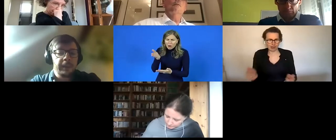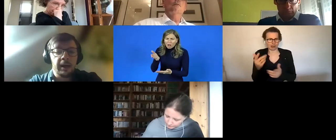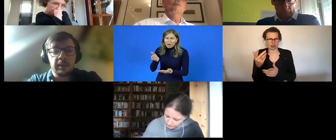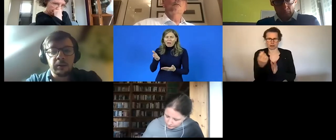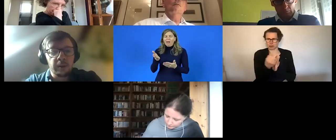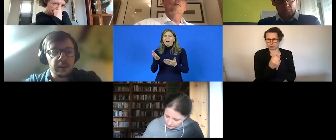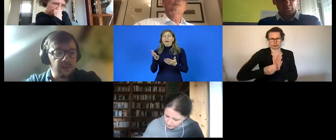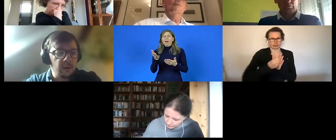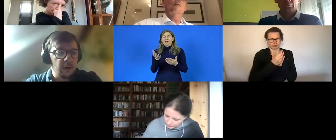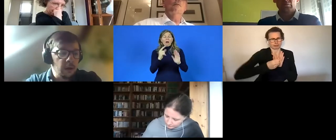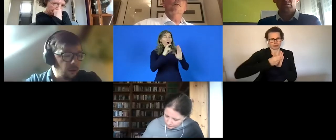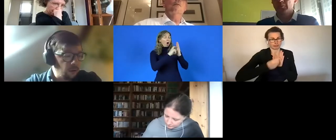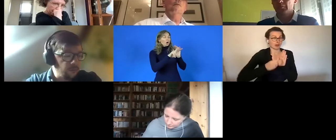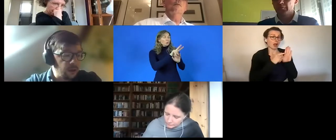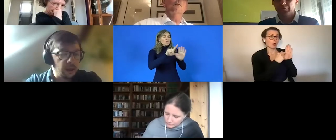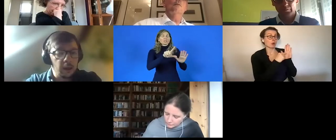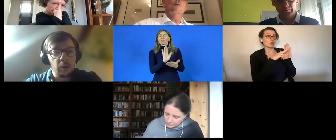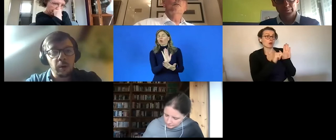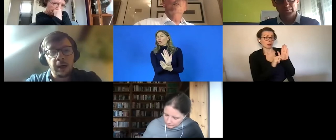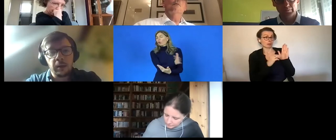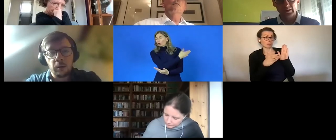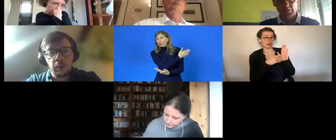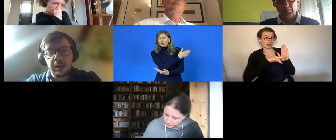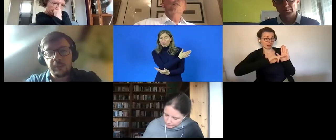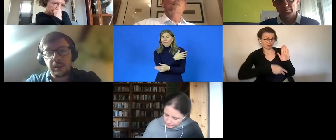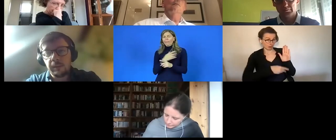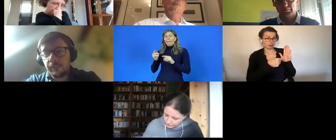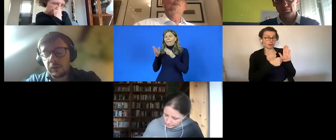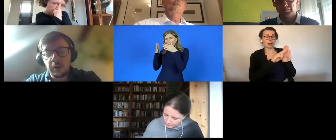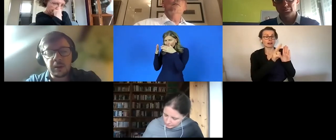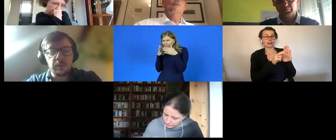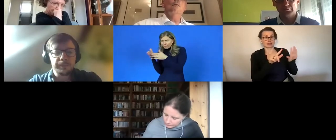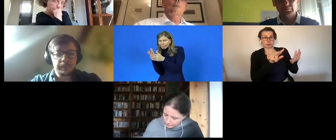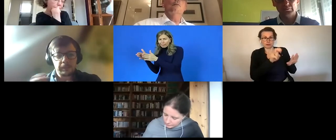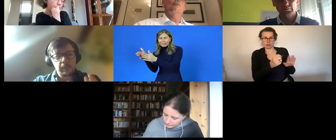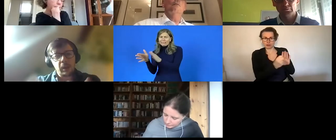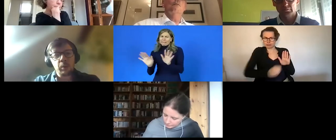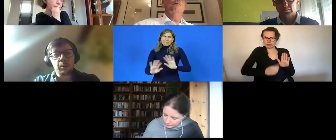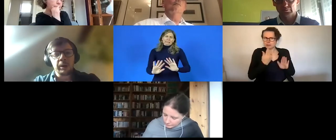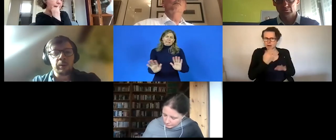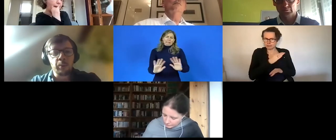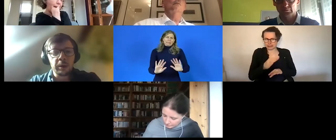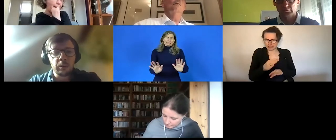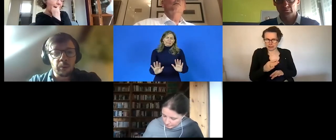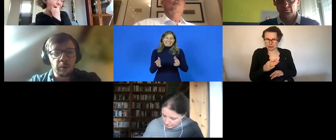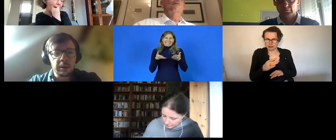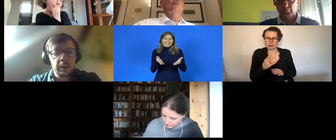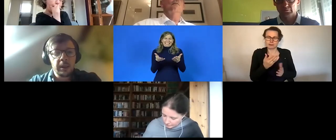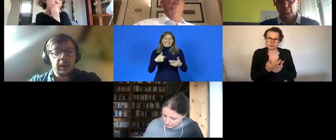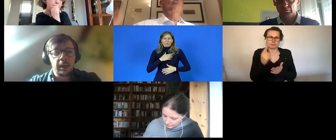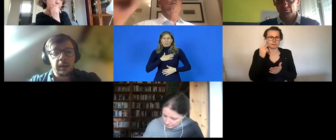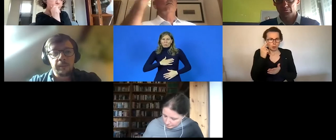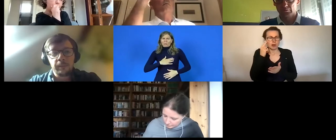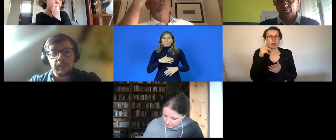article 27 of the unr uncrpd um so this is what we're we're working towards